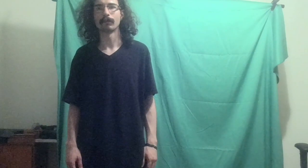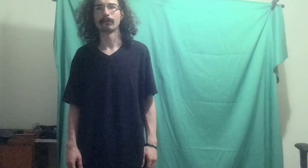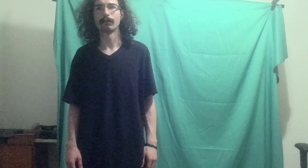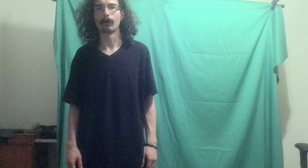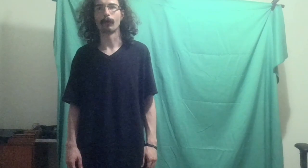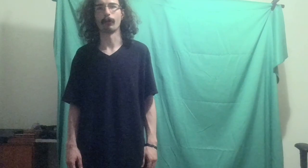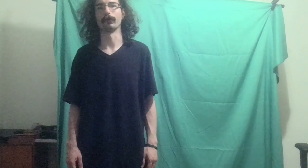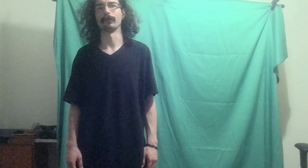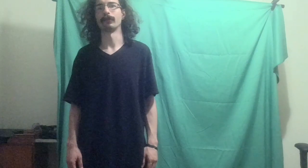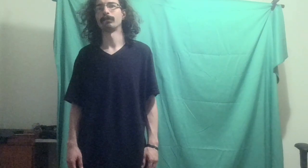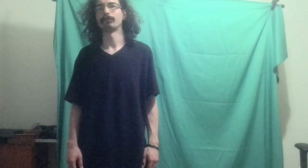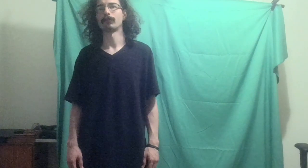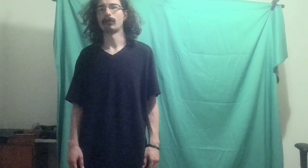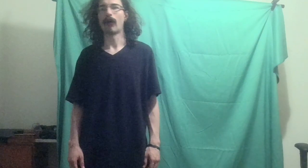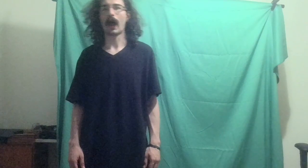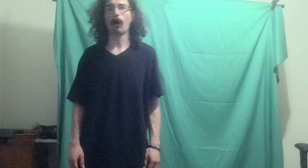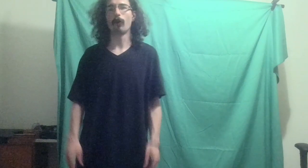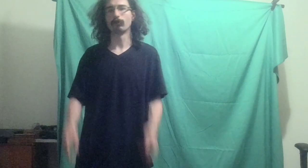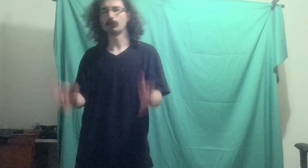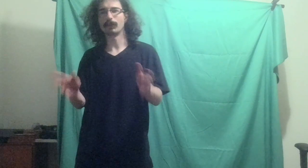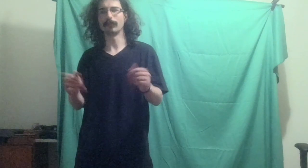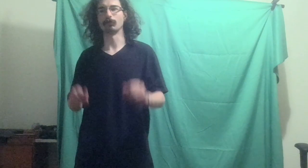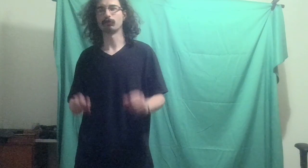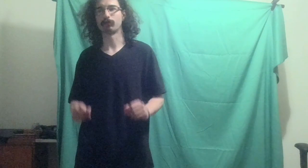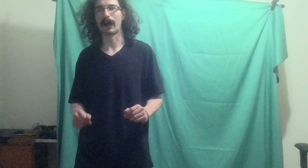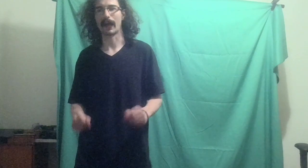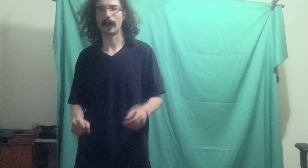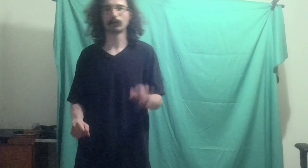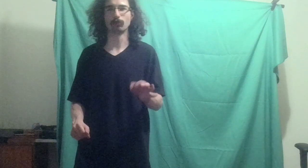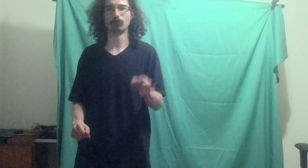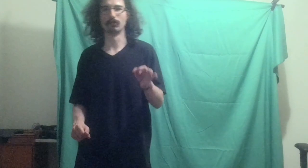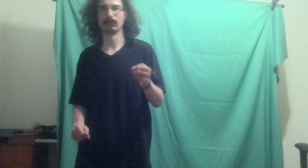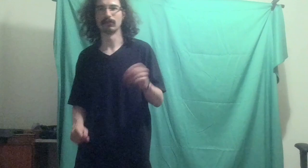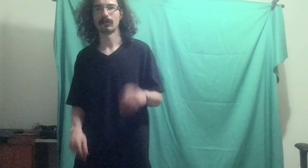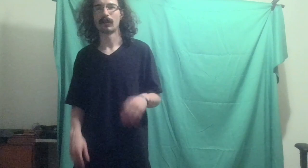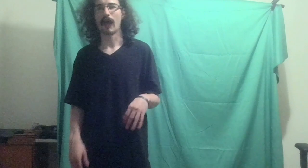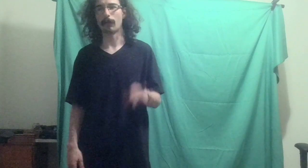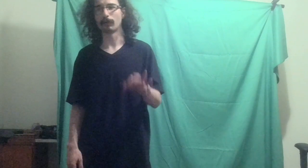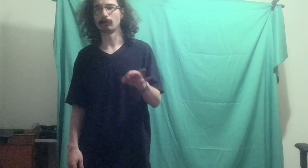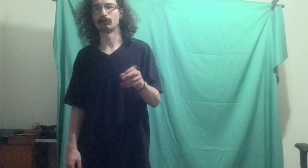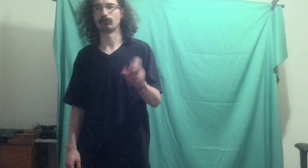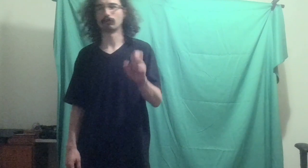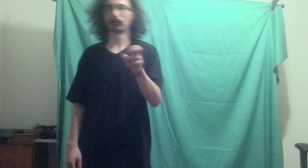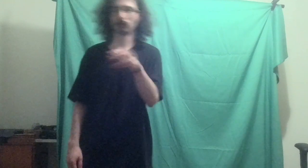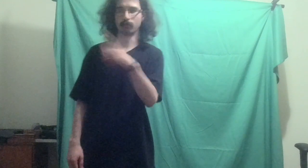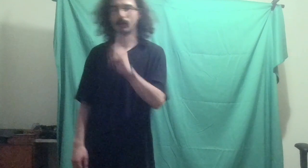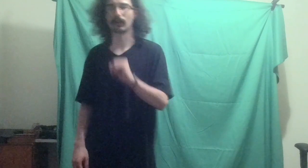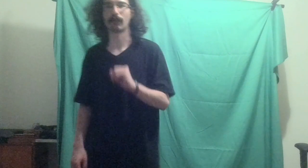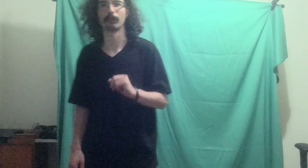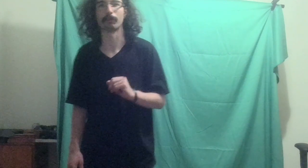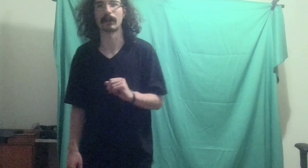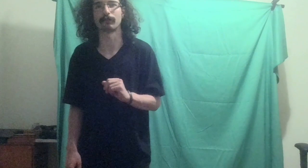or, oh, you don't even try, how about you do, how about you just run off the platform,